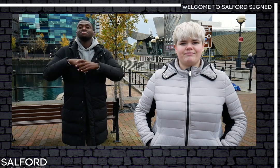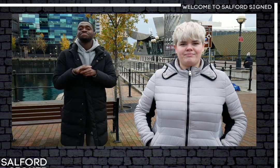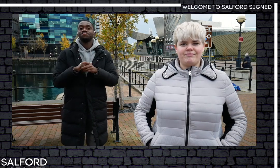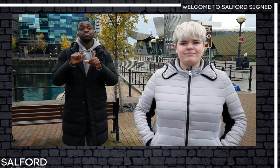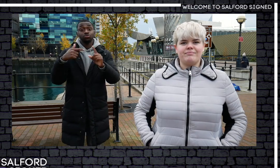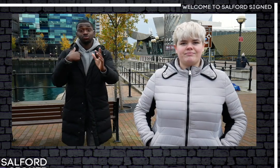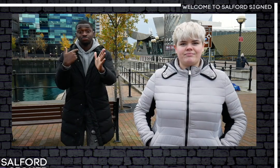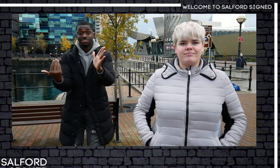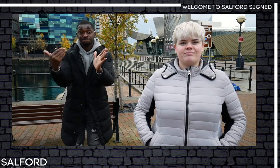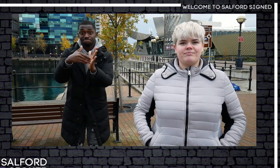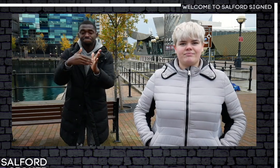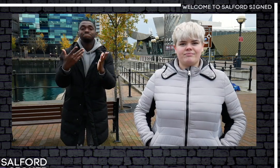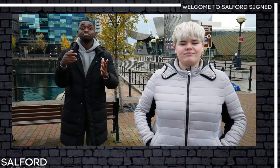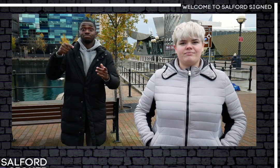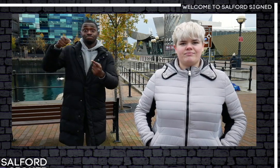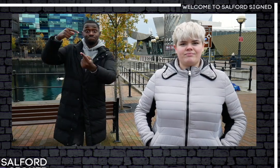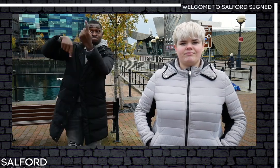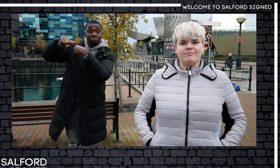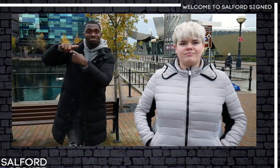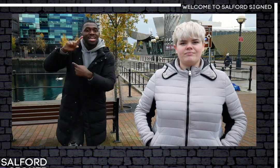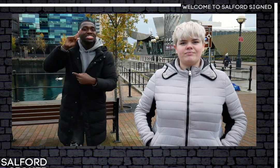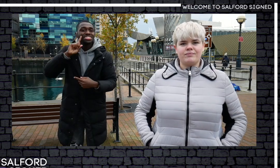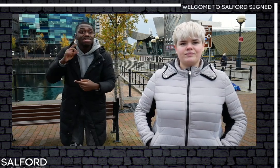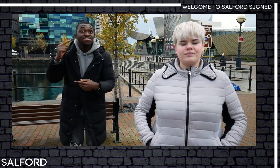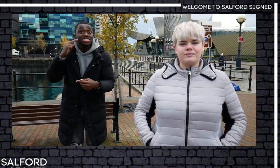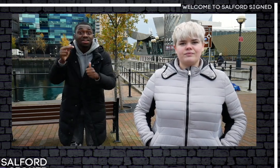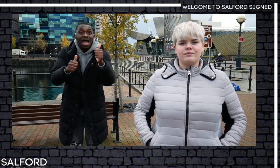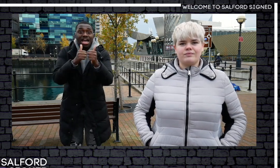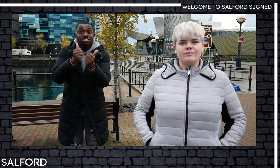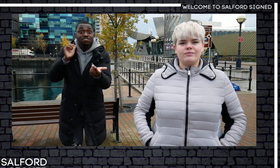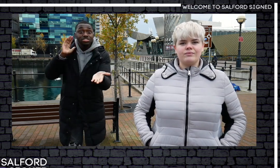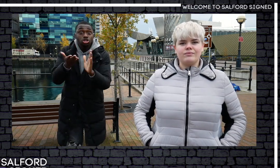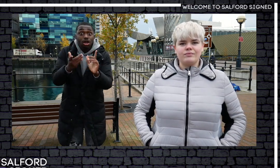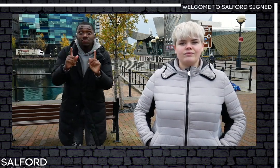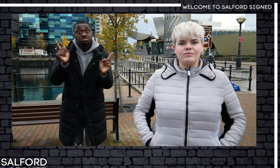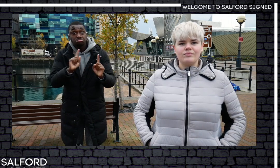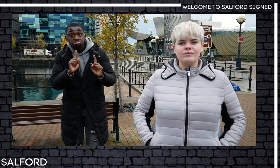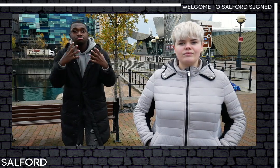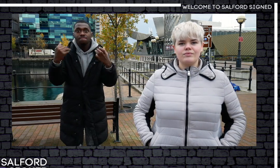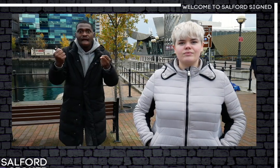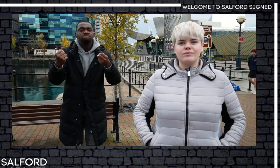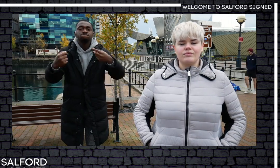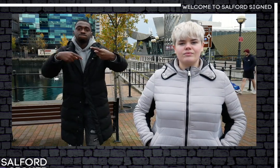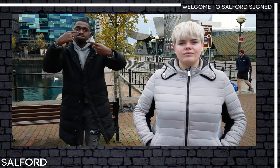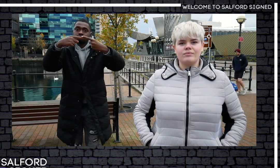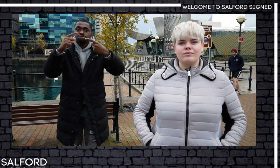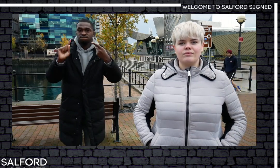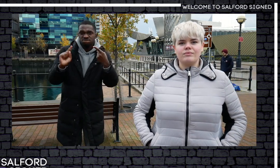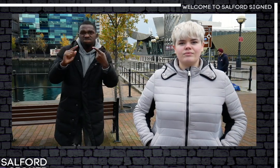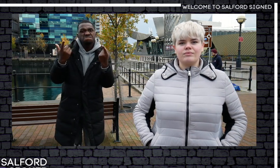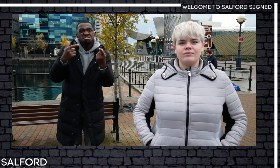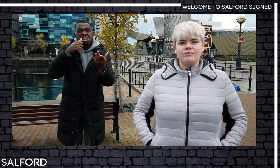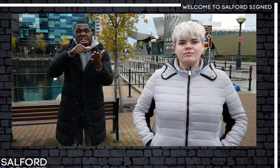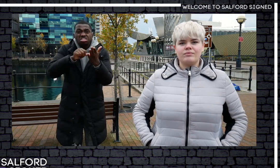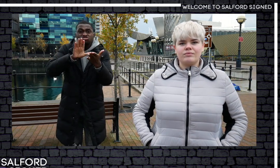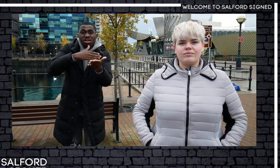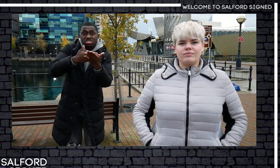Salford Deaf Advocacy Service is here to support you with anything you may require from letter translation, making